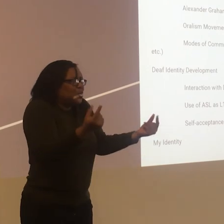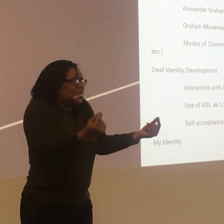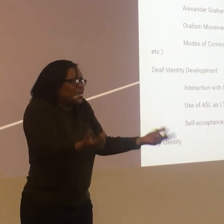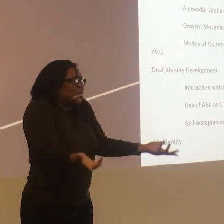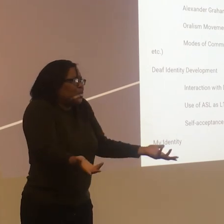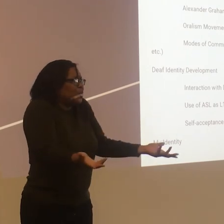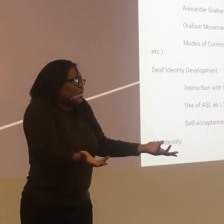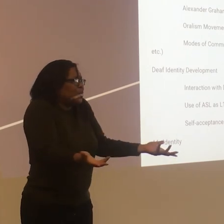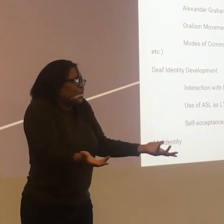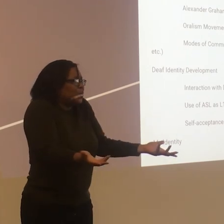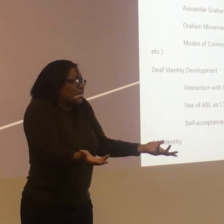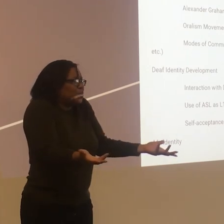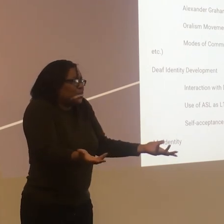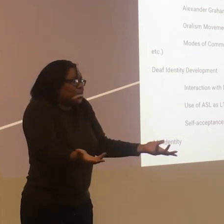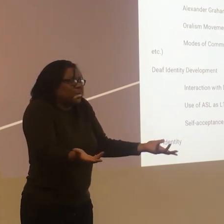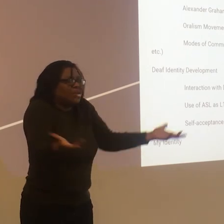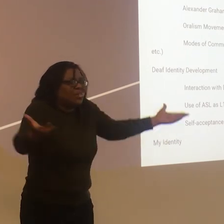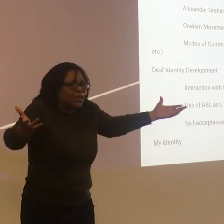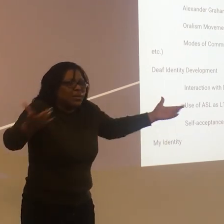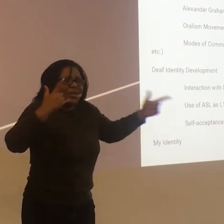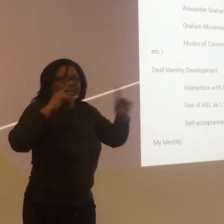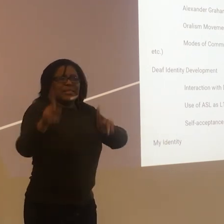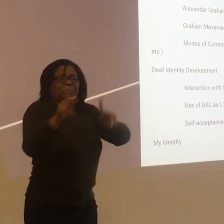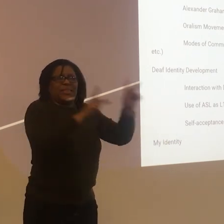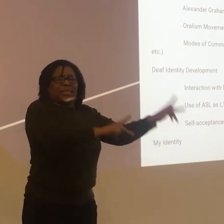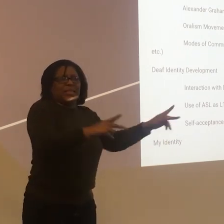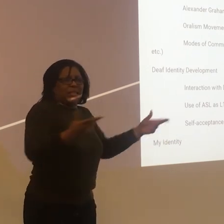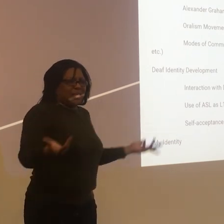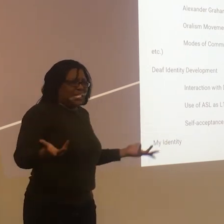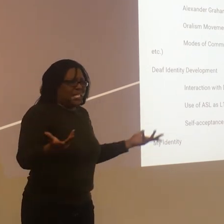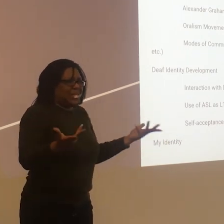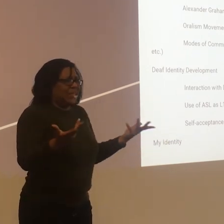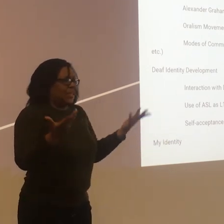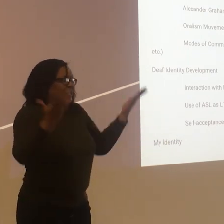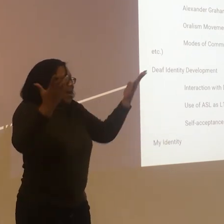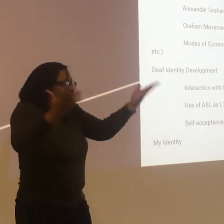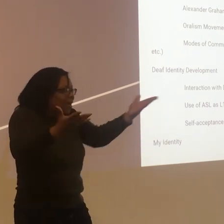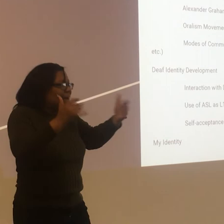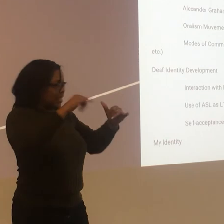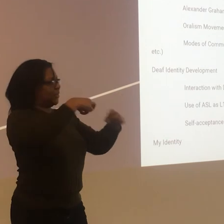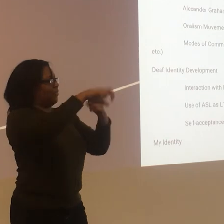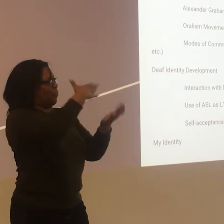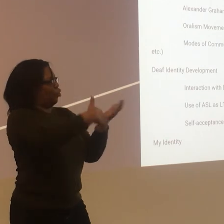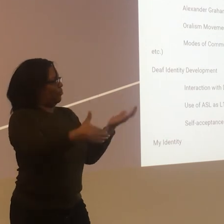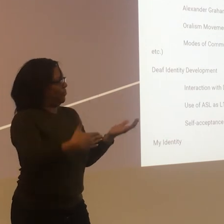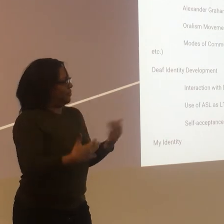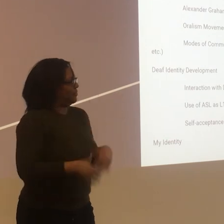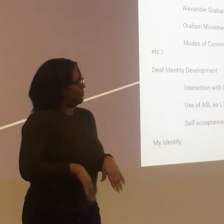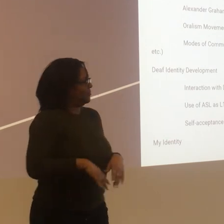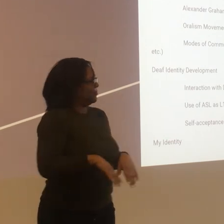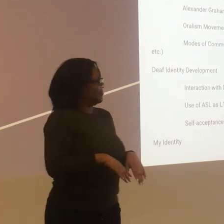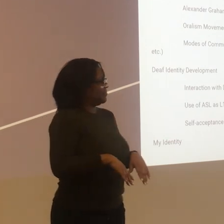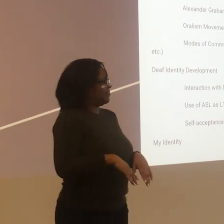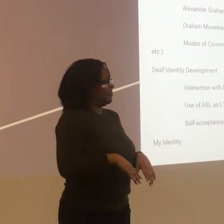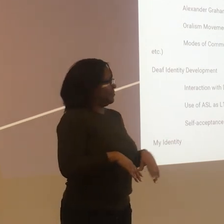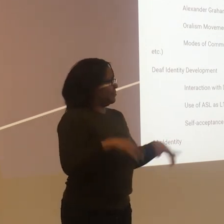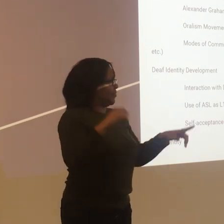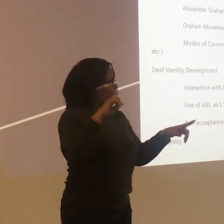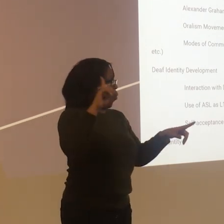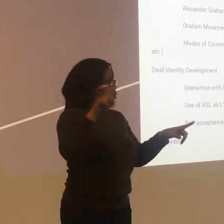I mean, I don't want an interpreter to be here interpreting something that they don't believe, trying to portray that, you know, something that